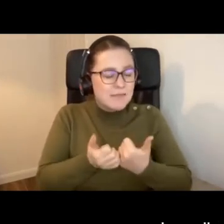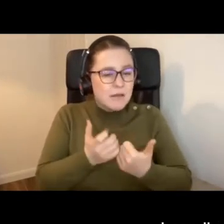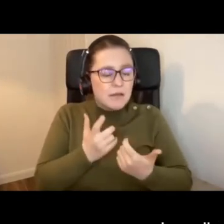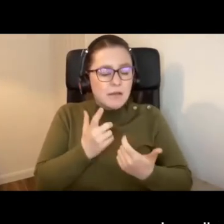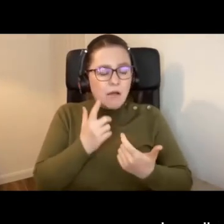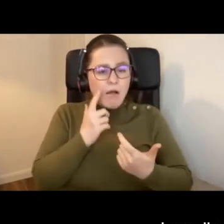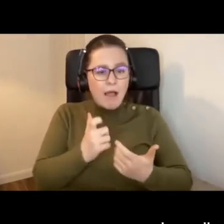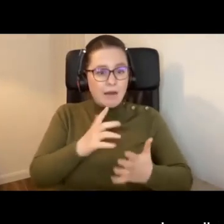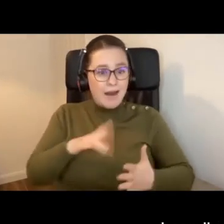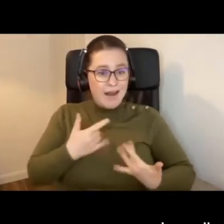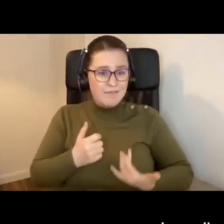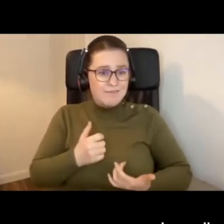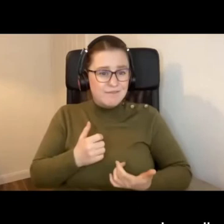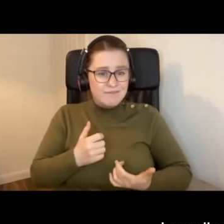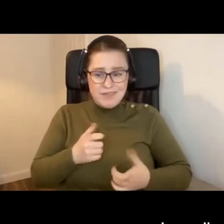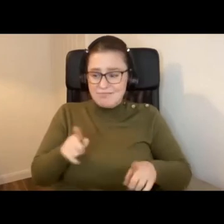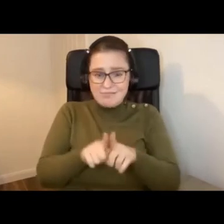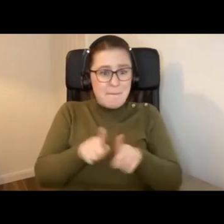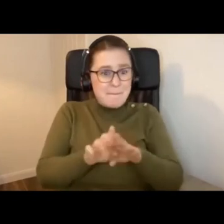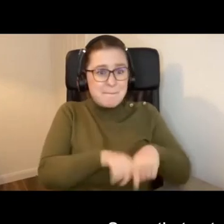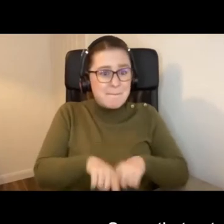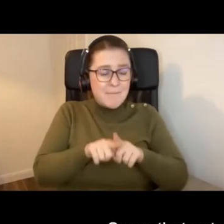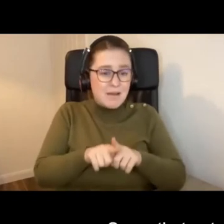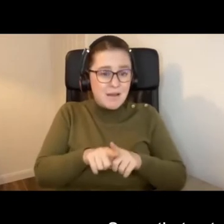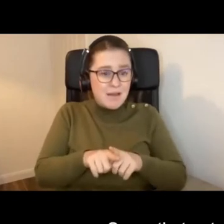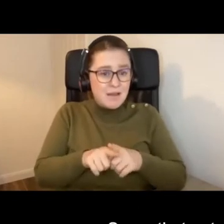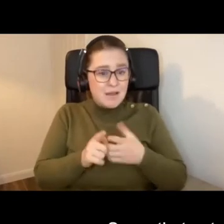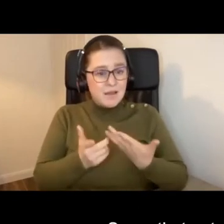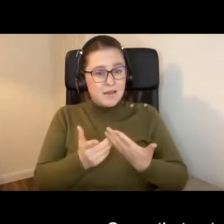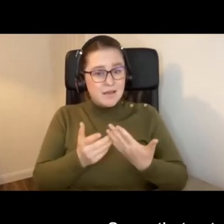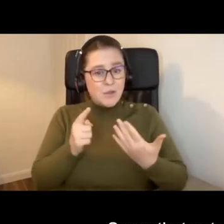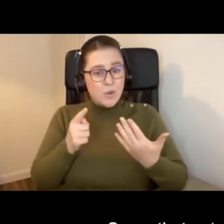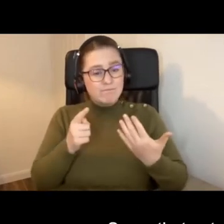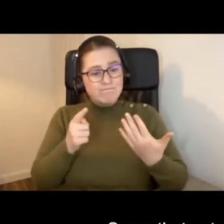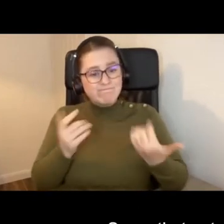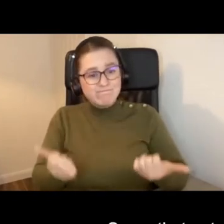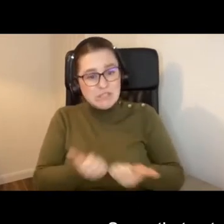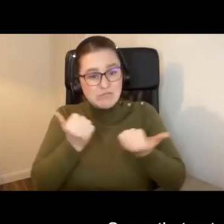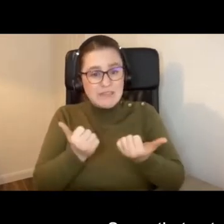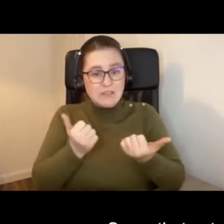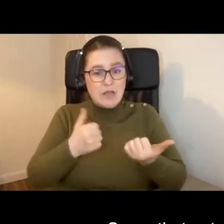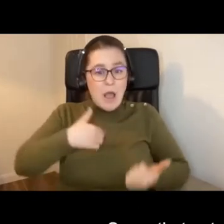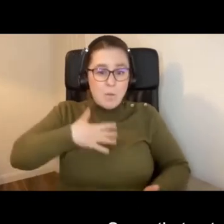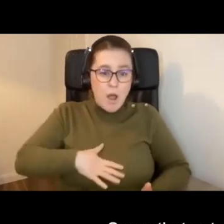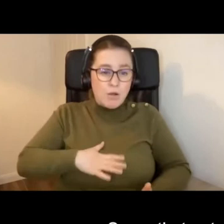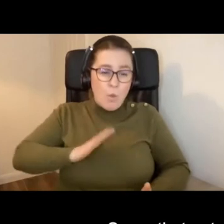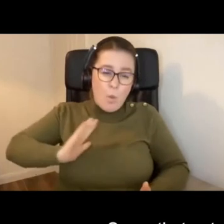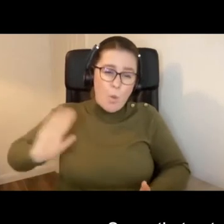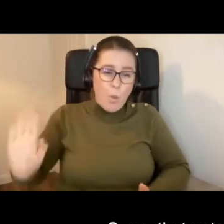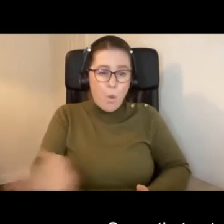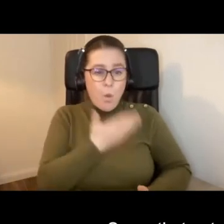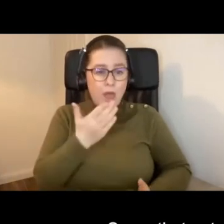live a life that everybody deserves. So on that note, I want everyone to